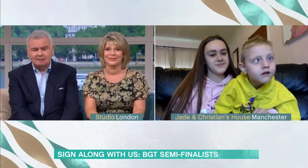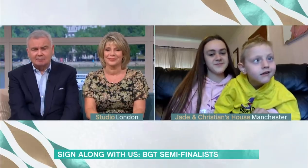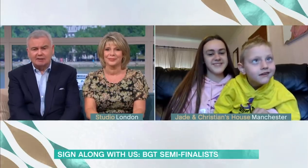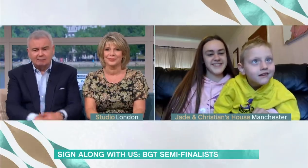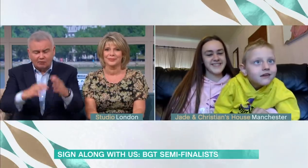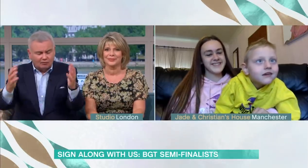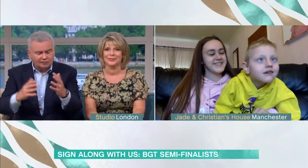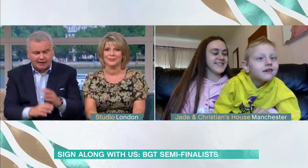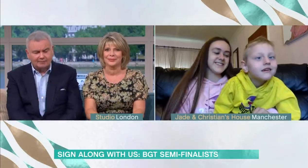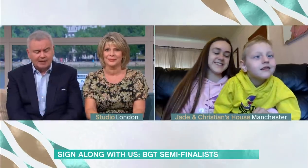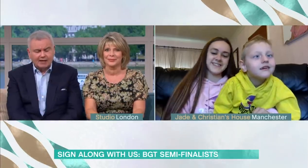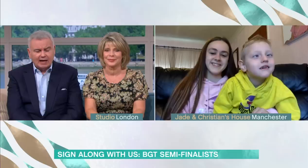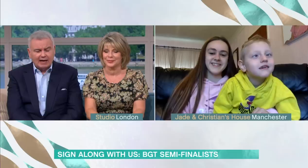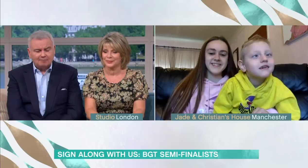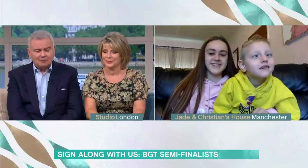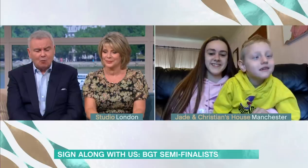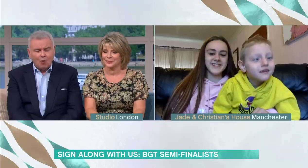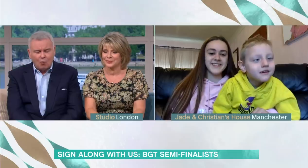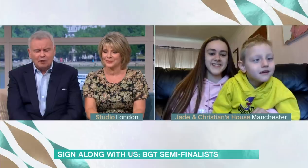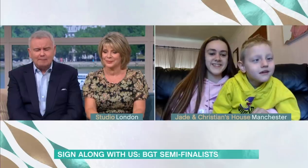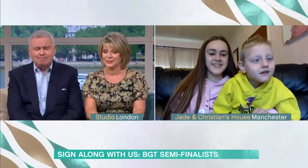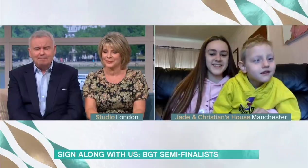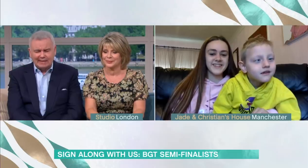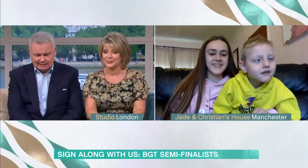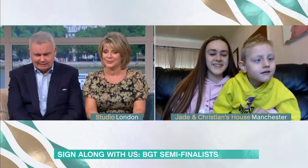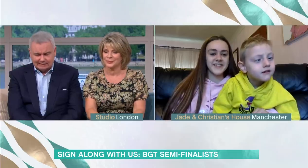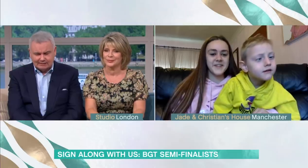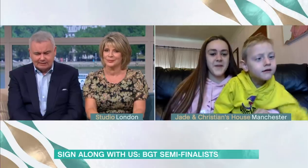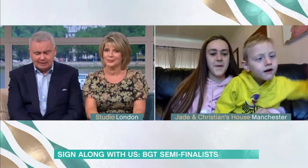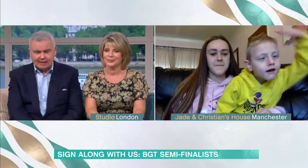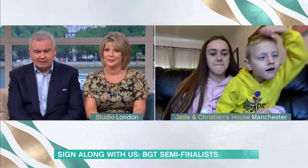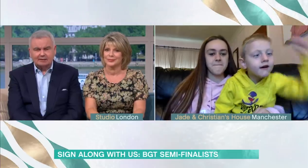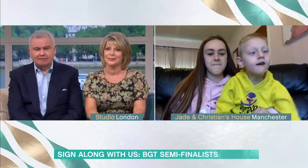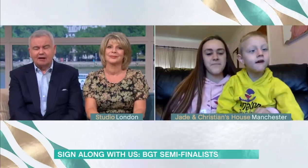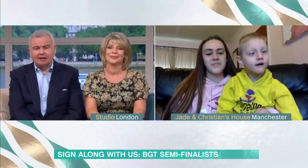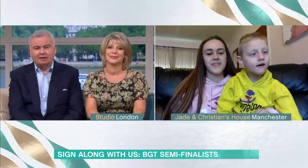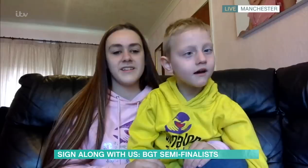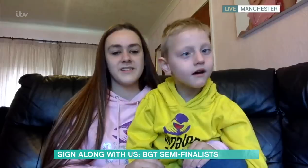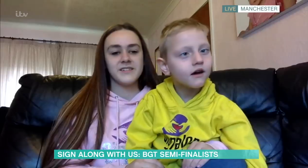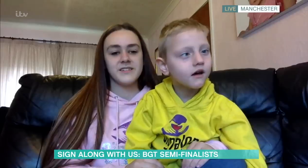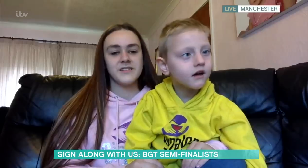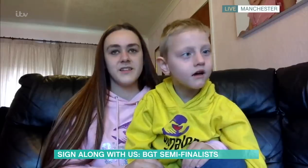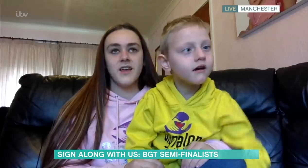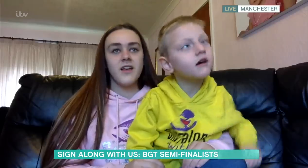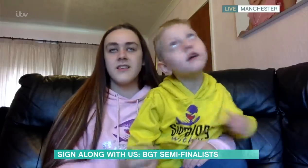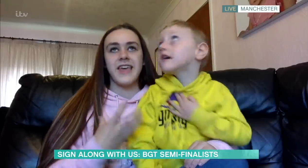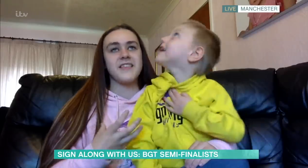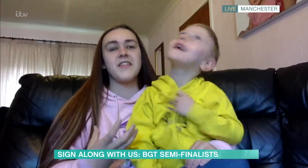everybody involved there, what would it mean to get to the final? To get to the